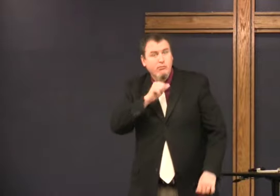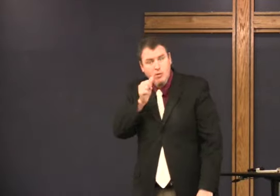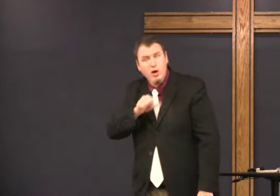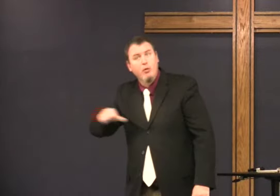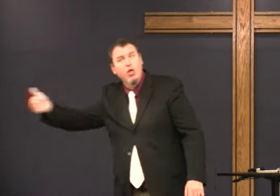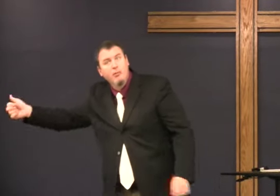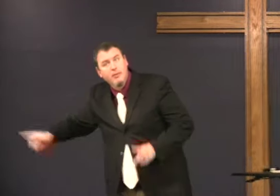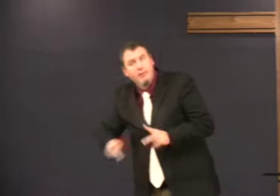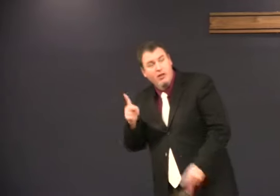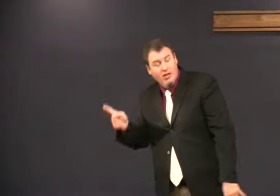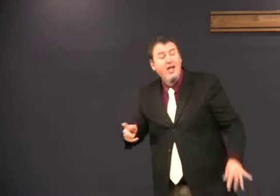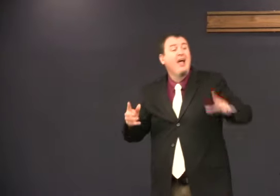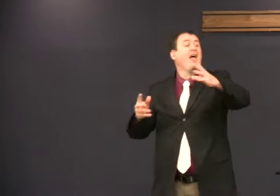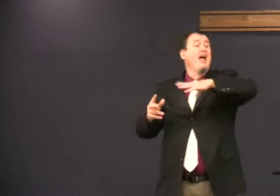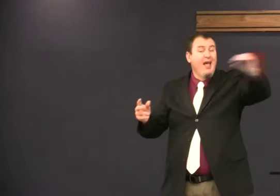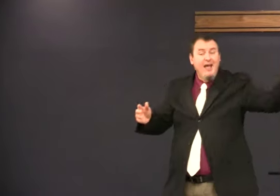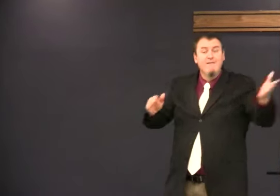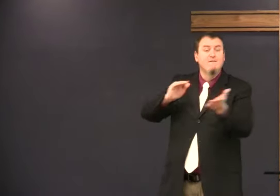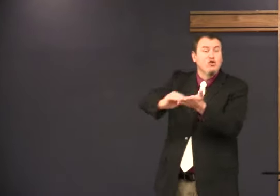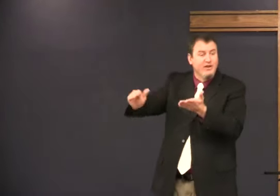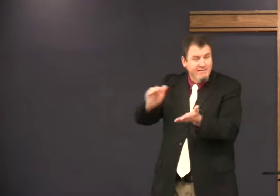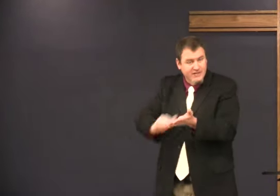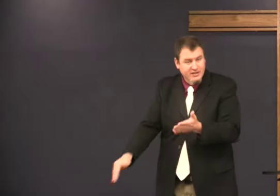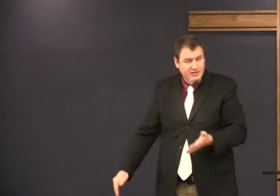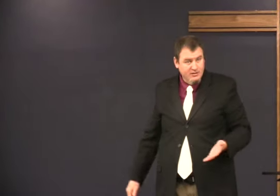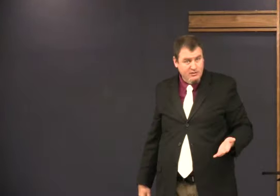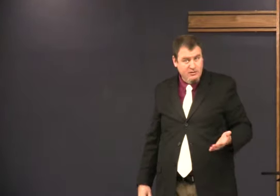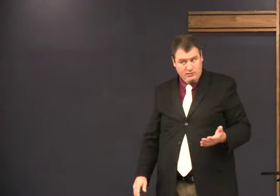I can be patient with you and forgiving